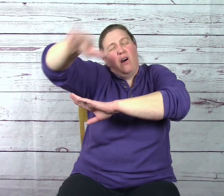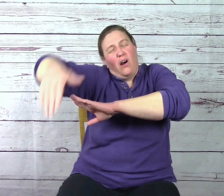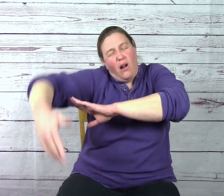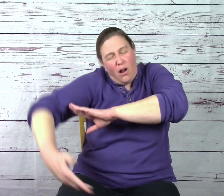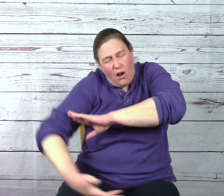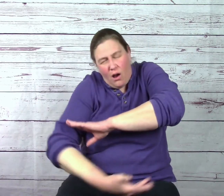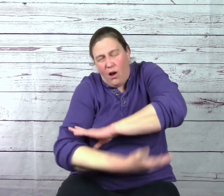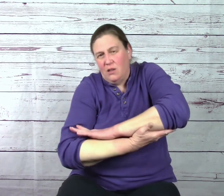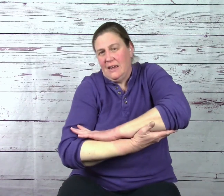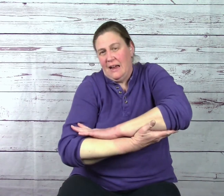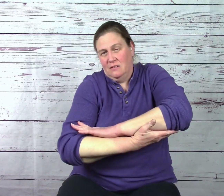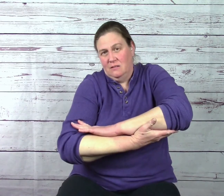All night.